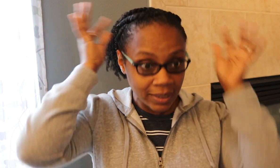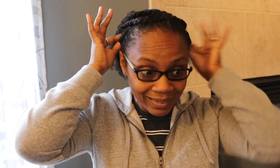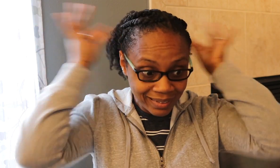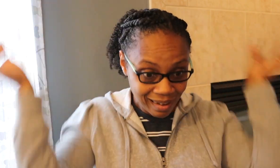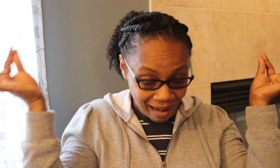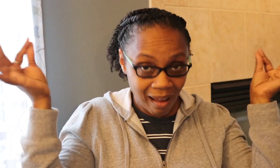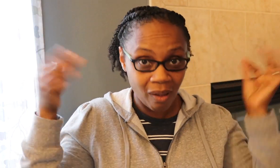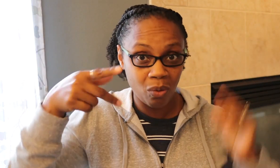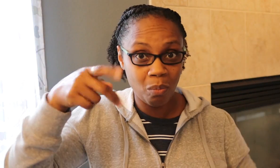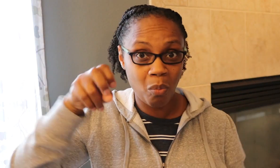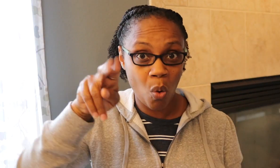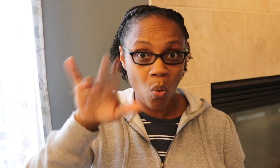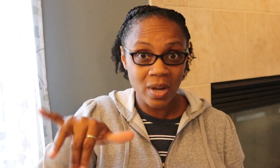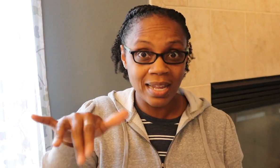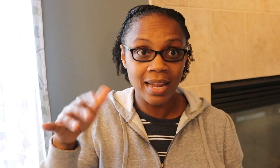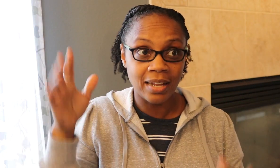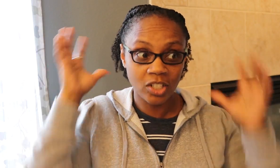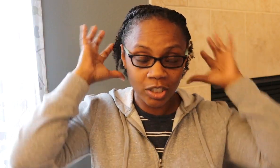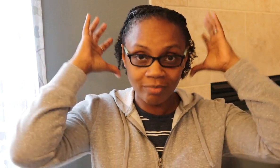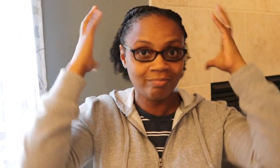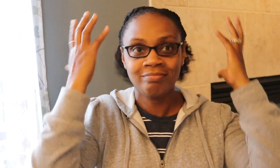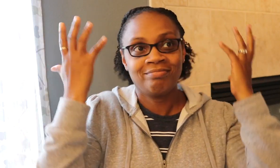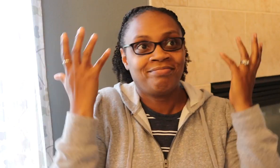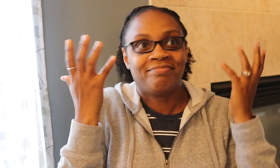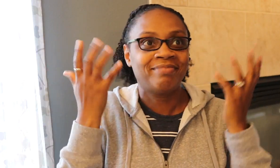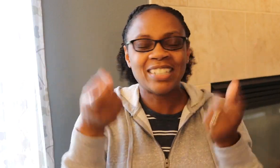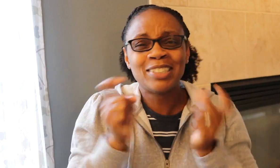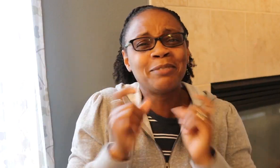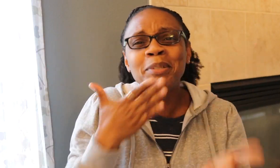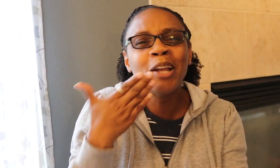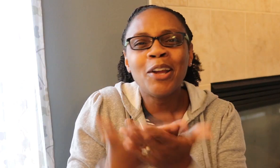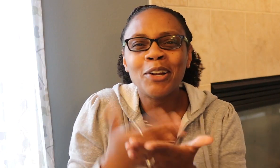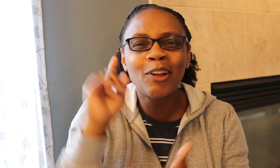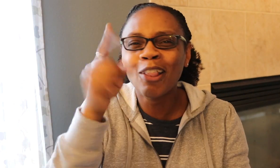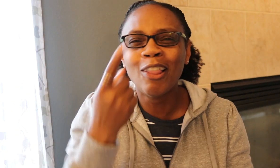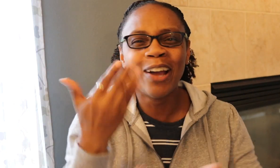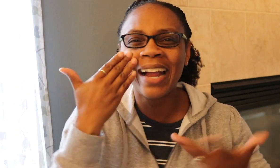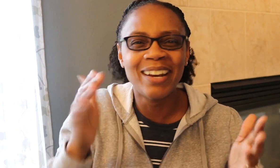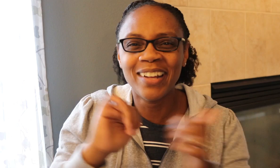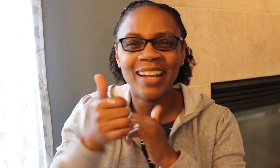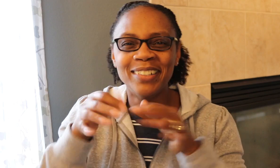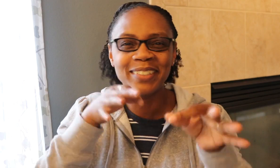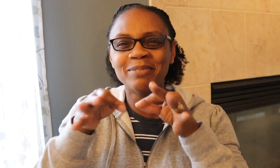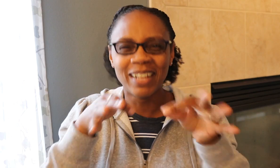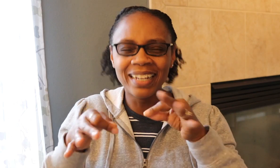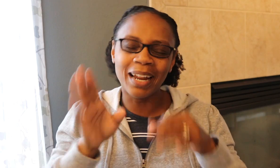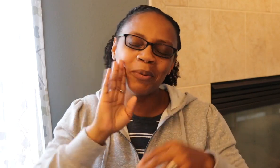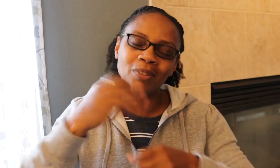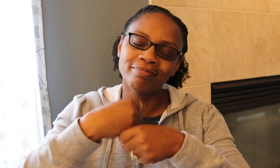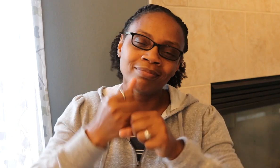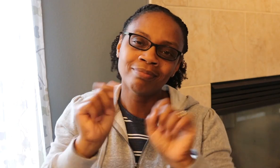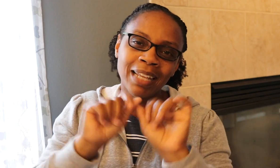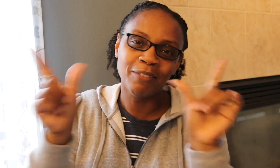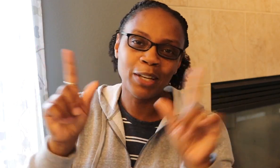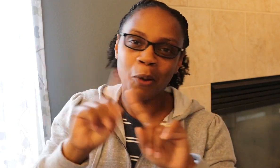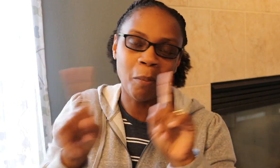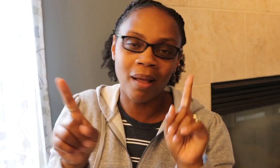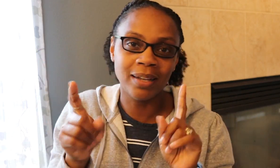pony, I take out the ponytail holder and it just gives me a really good look. Again, I don't know how to explain it. I'm not doing a good job, but